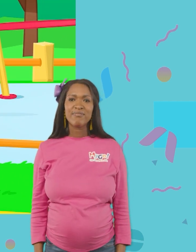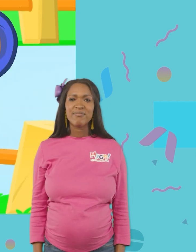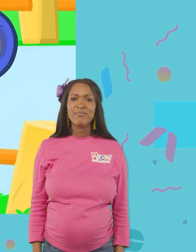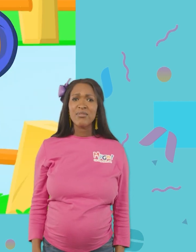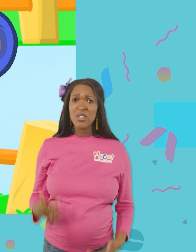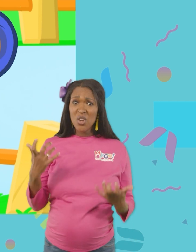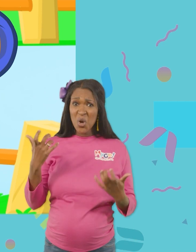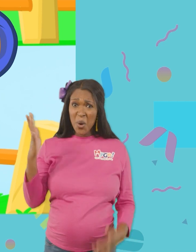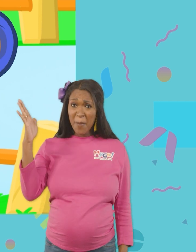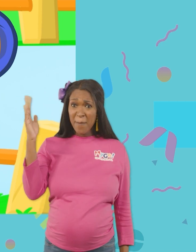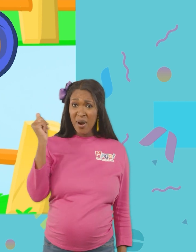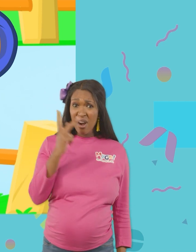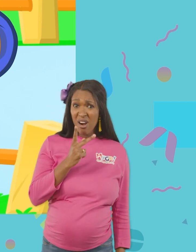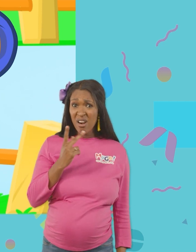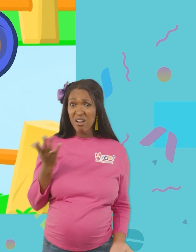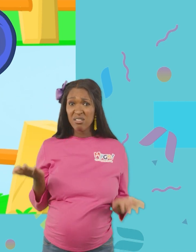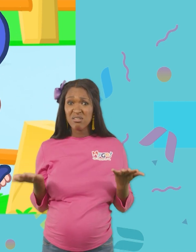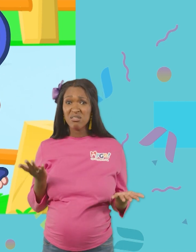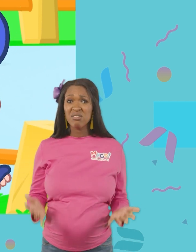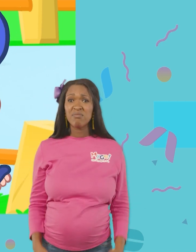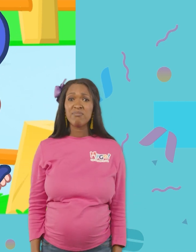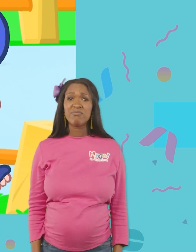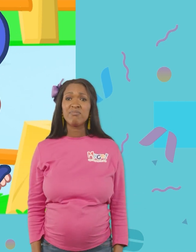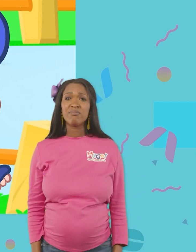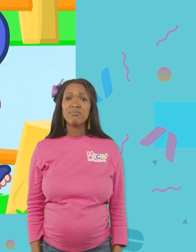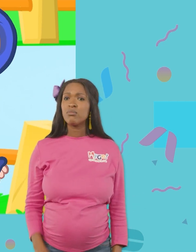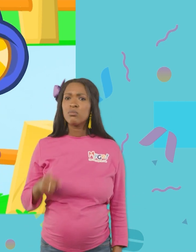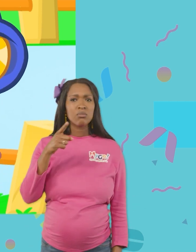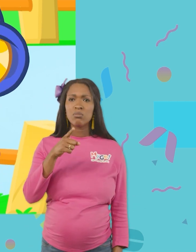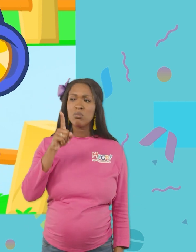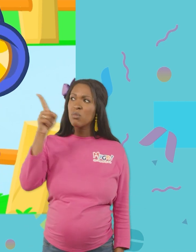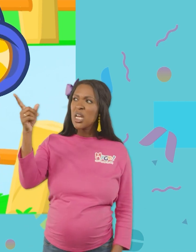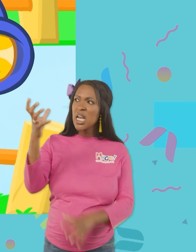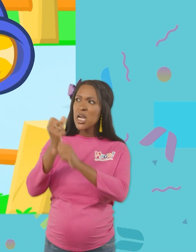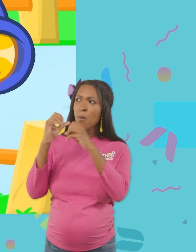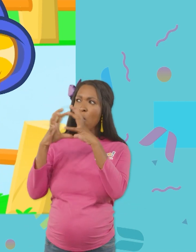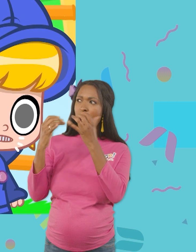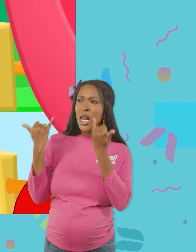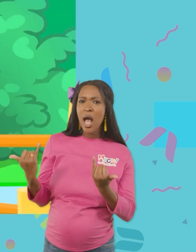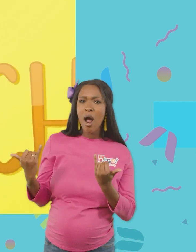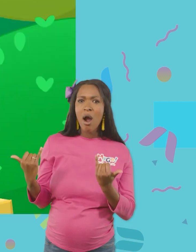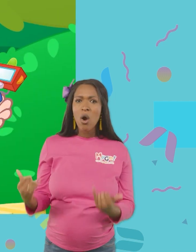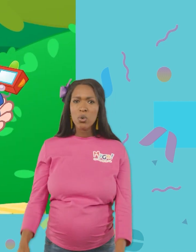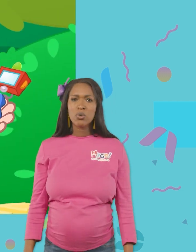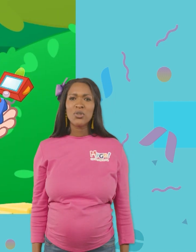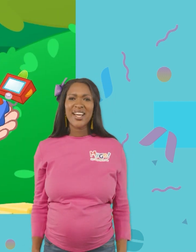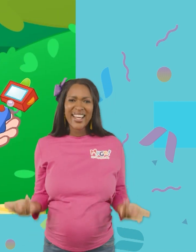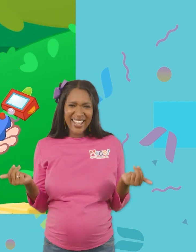Morphle, will you take a bath? Yeah, Morphle, you get the ball now. Ha-ha-ha-ha-ha-ha-ha-ha.